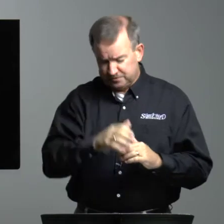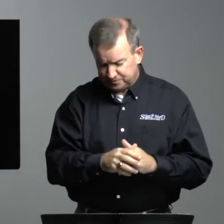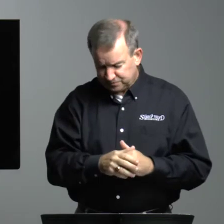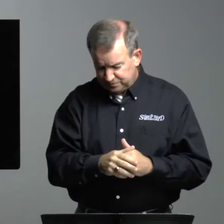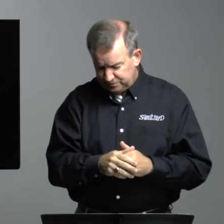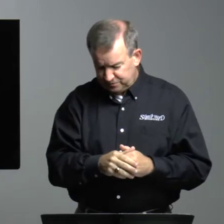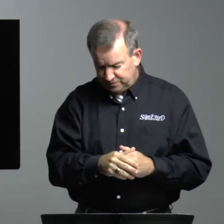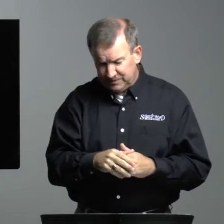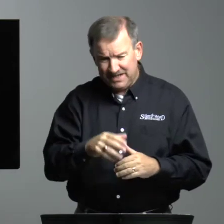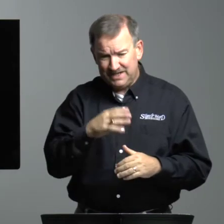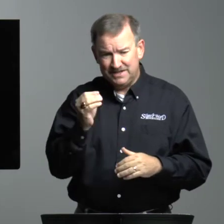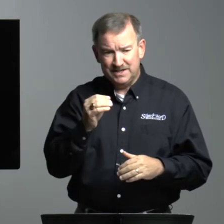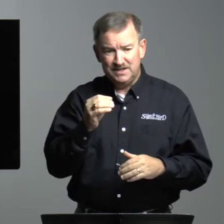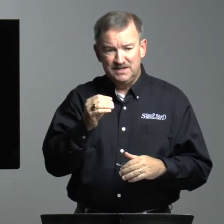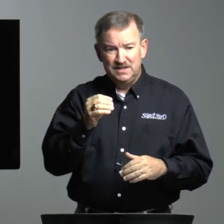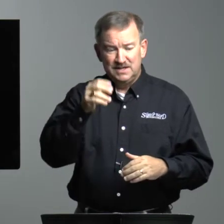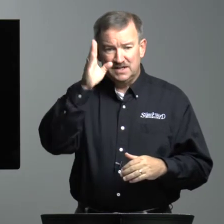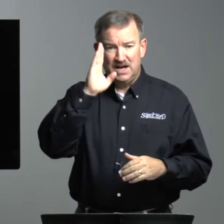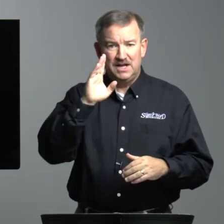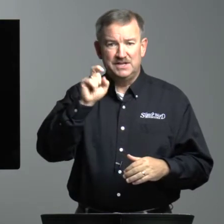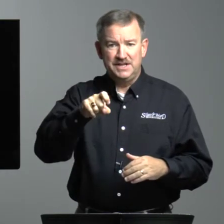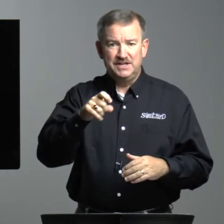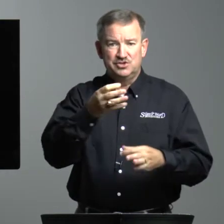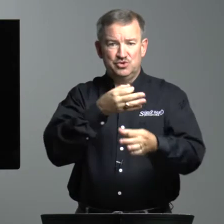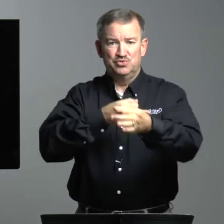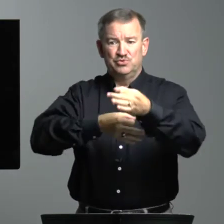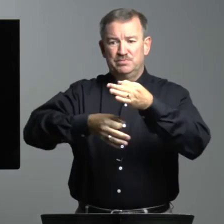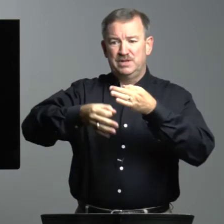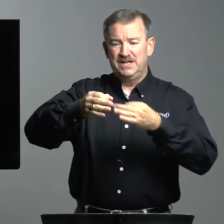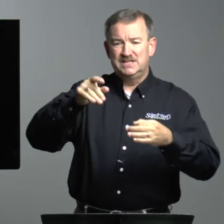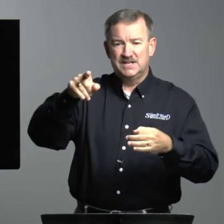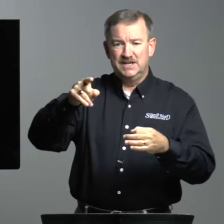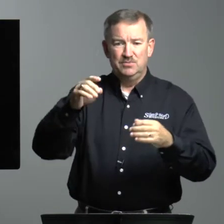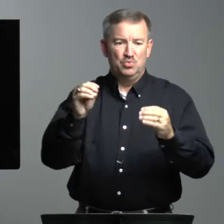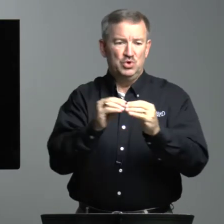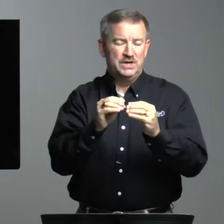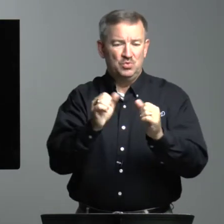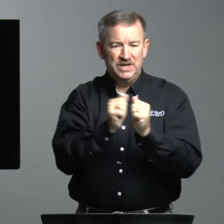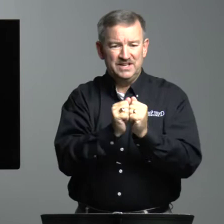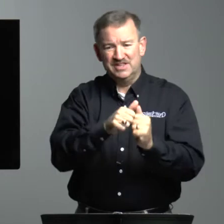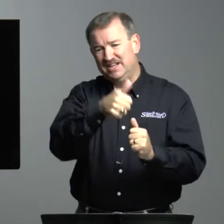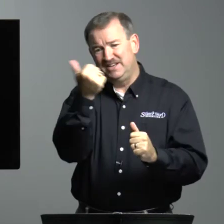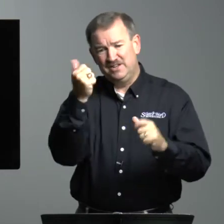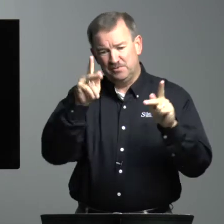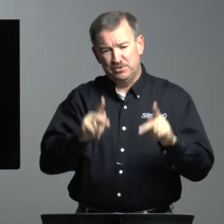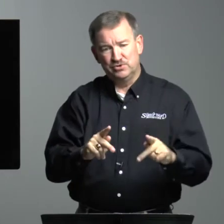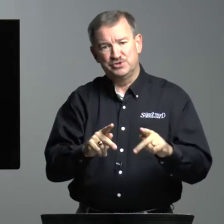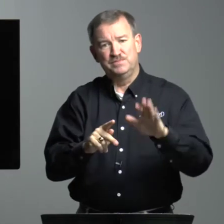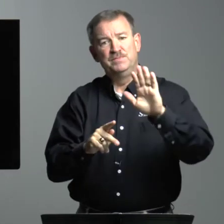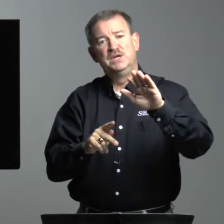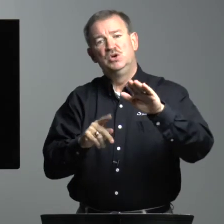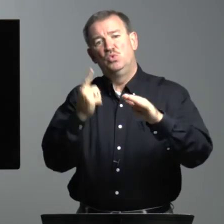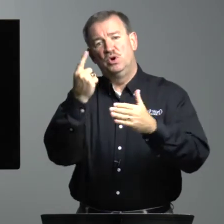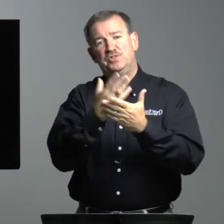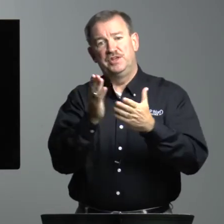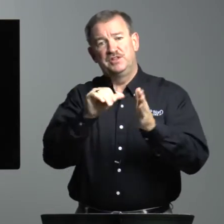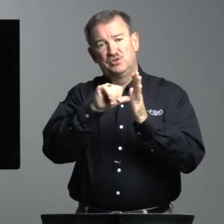And God needed to replace him with another person. One thing to